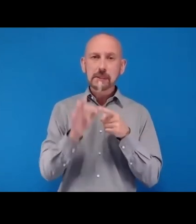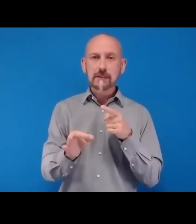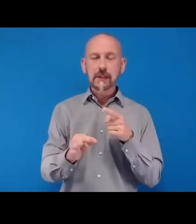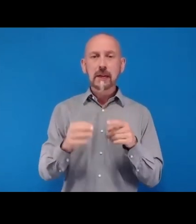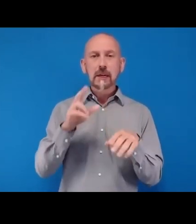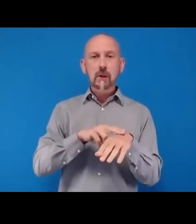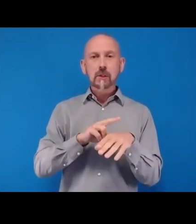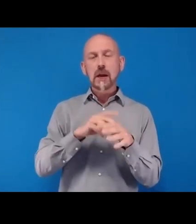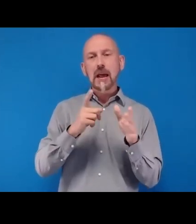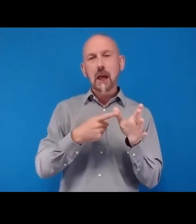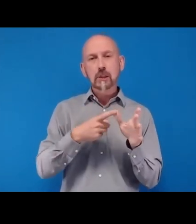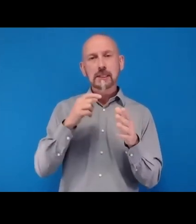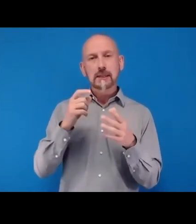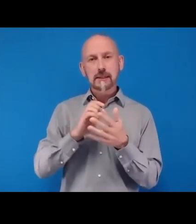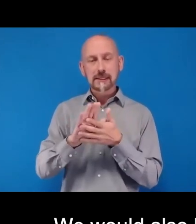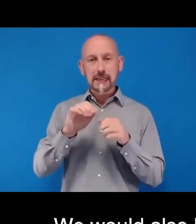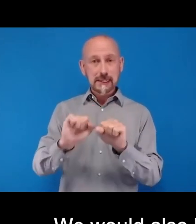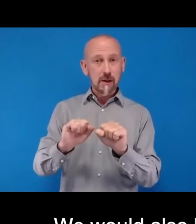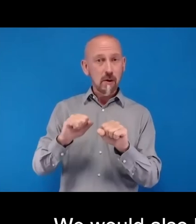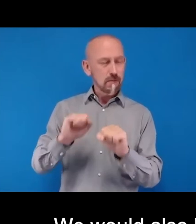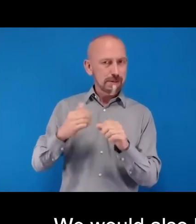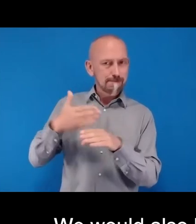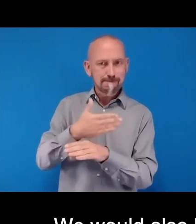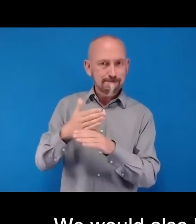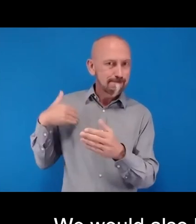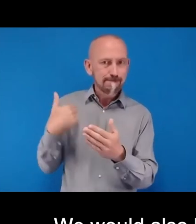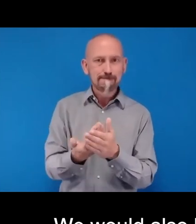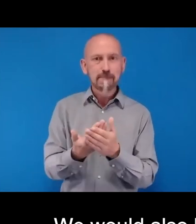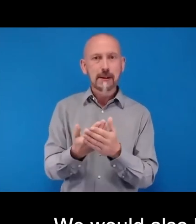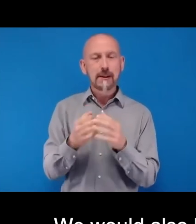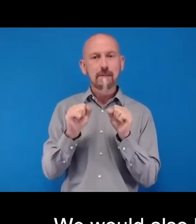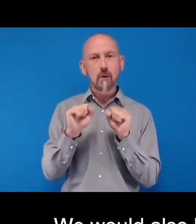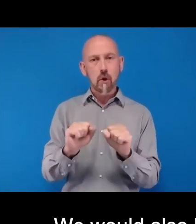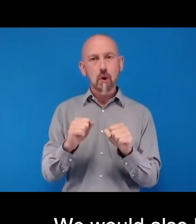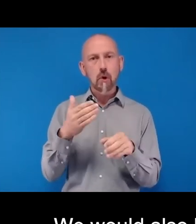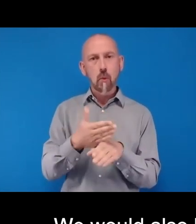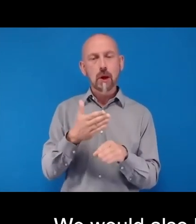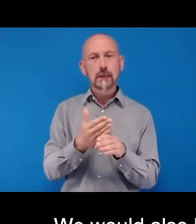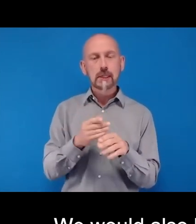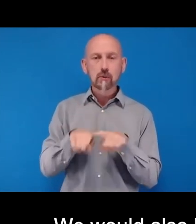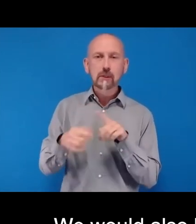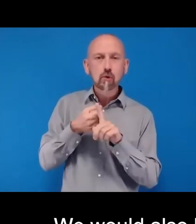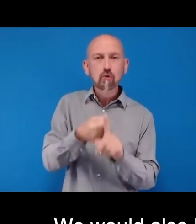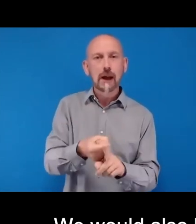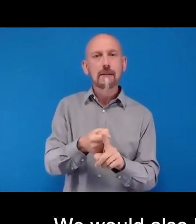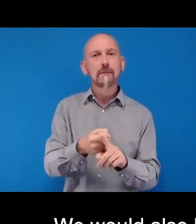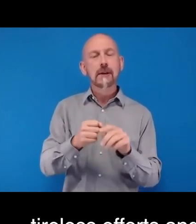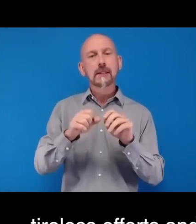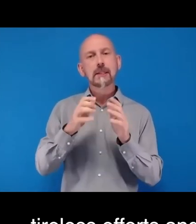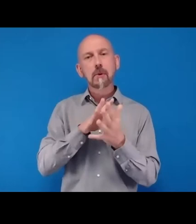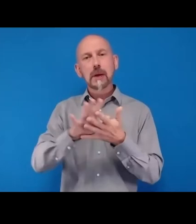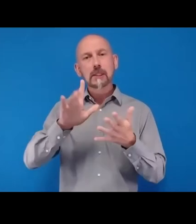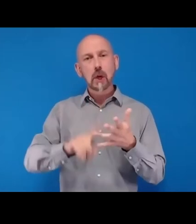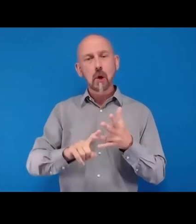-Sieza for her tireless efforts and stewardship in helping drive WHO's global eye health agenda.